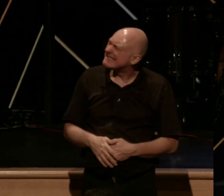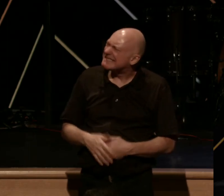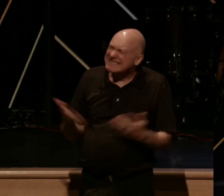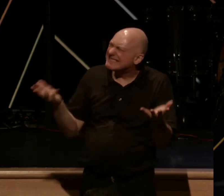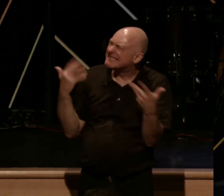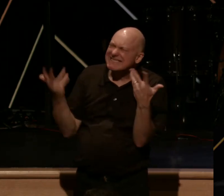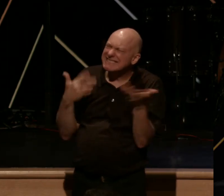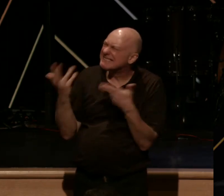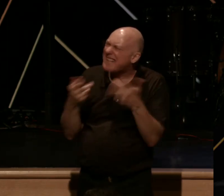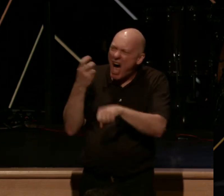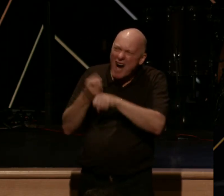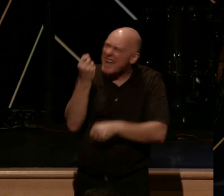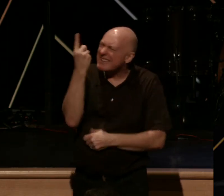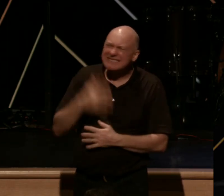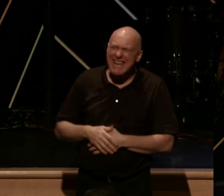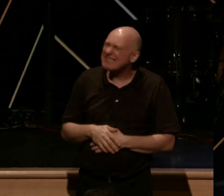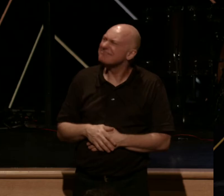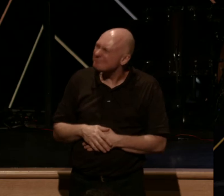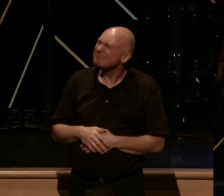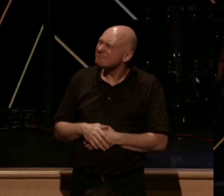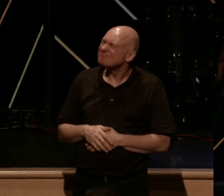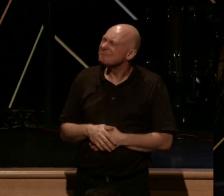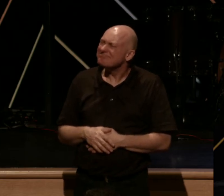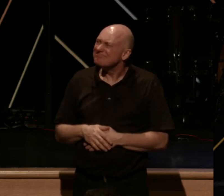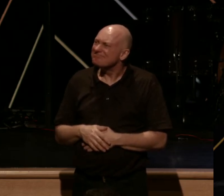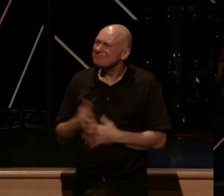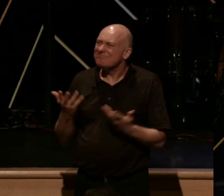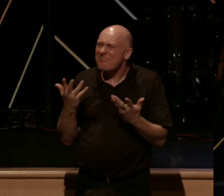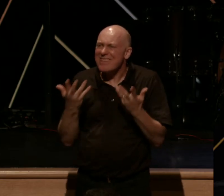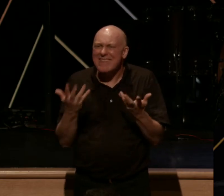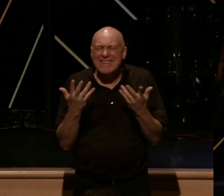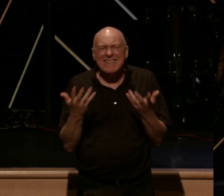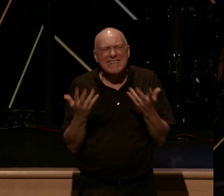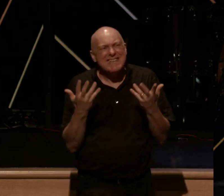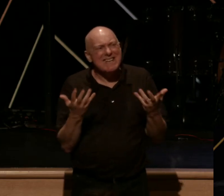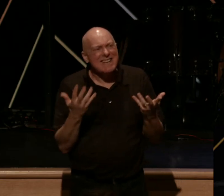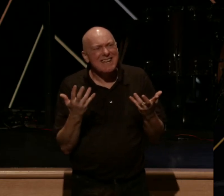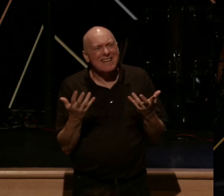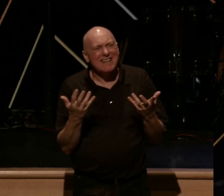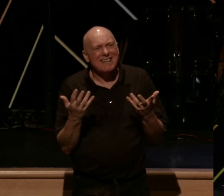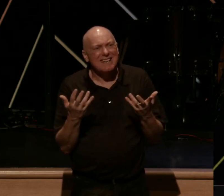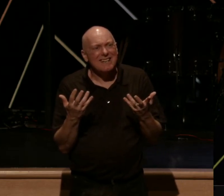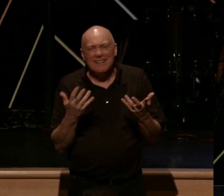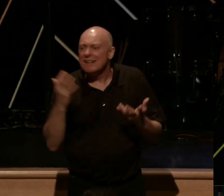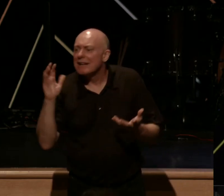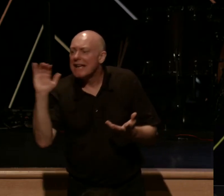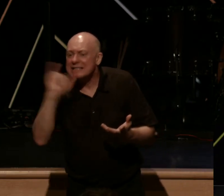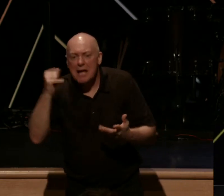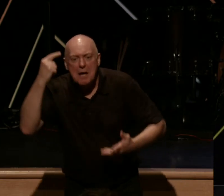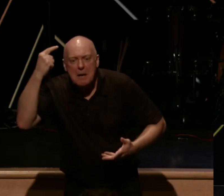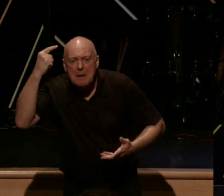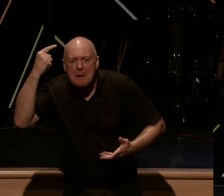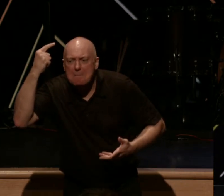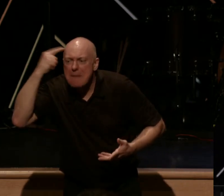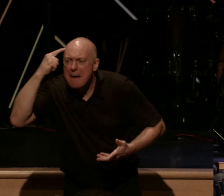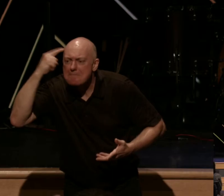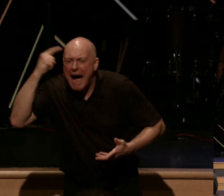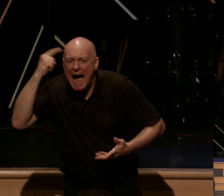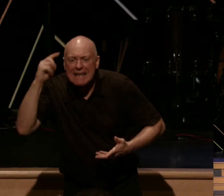sinking in the way that it needs to. Again, if you're anything like me, it's like my mind is like a little cup. And this